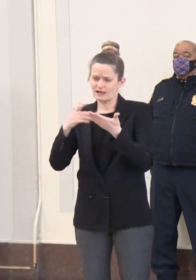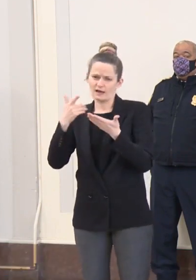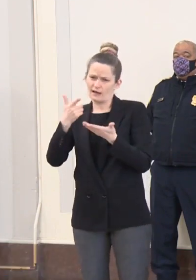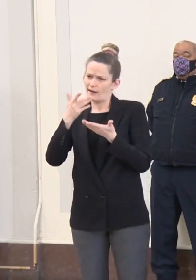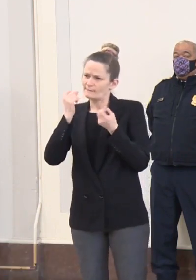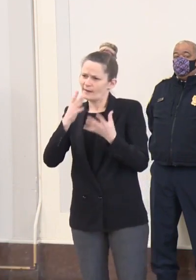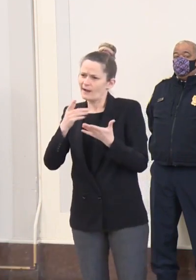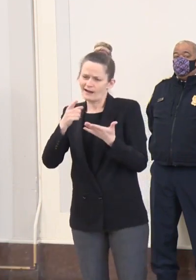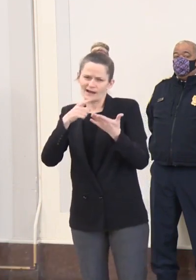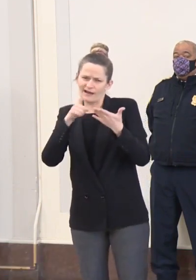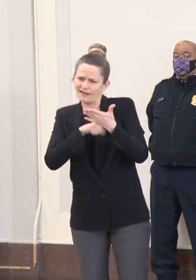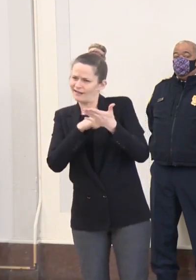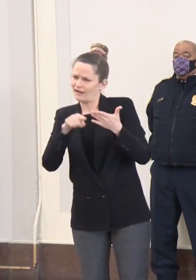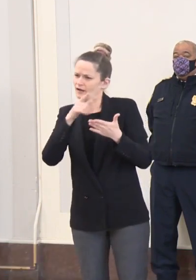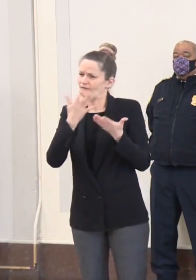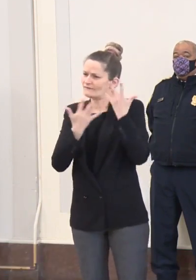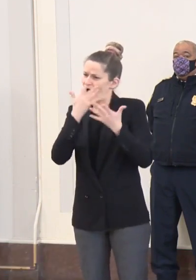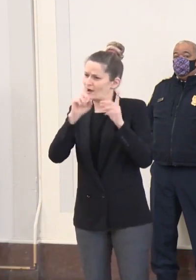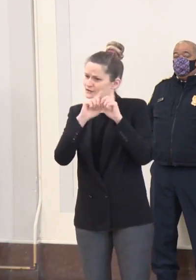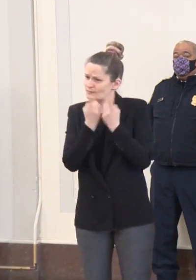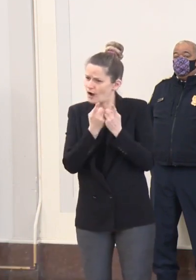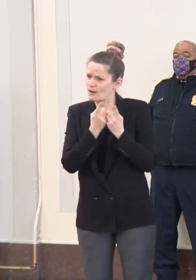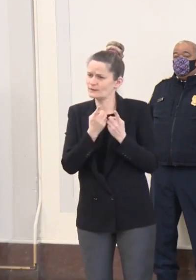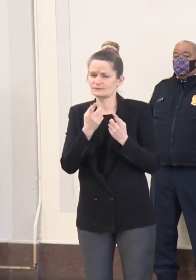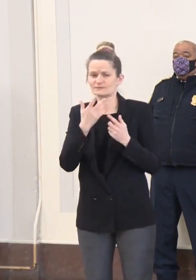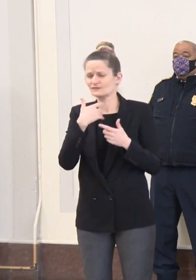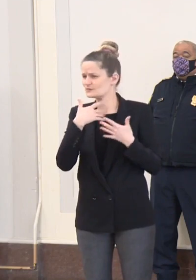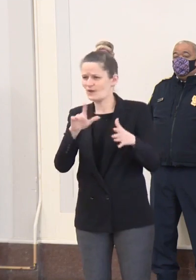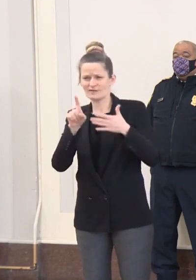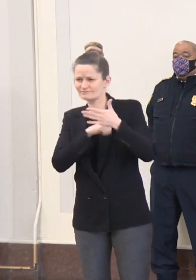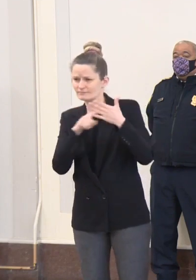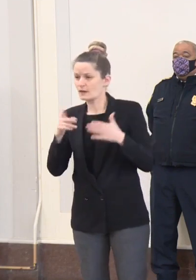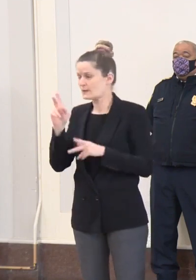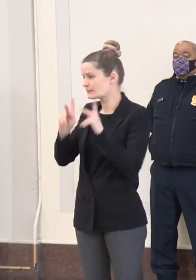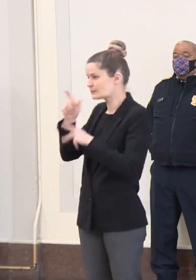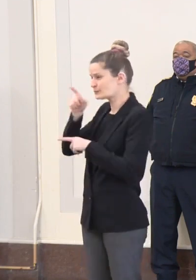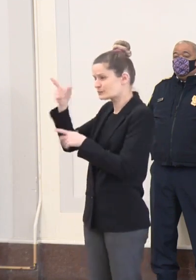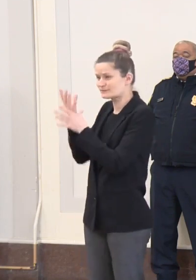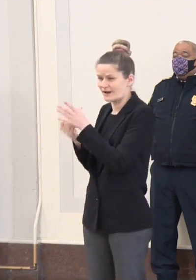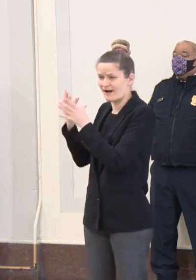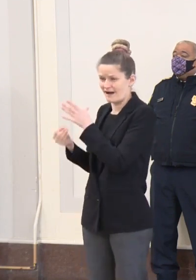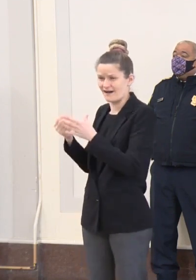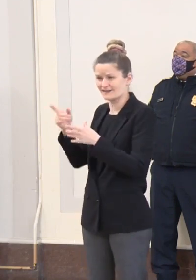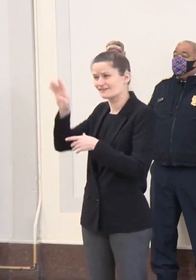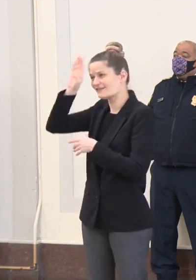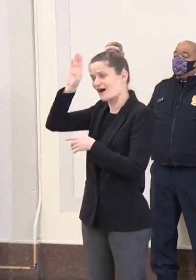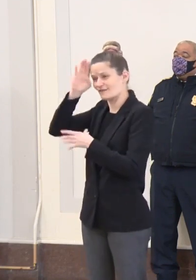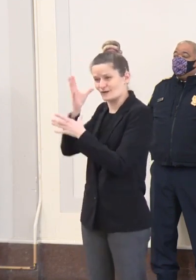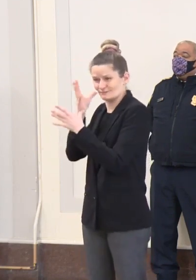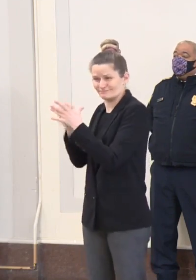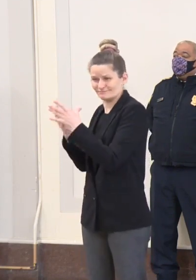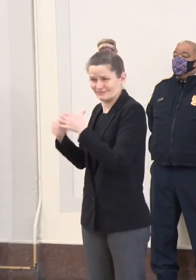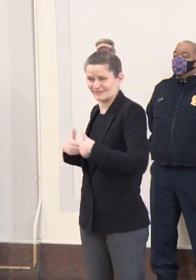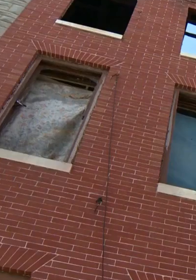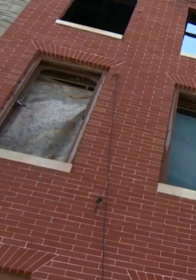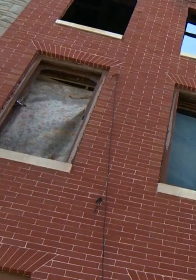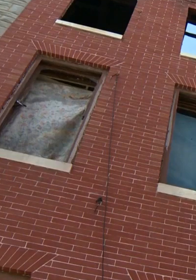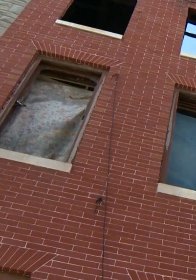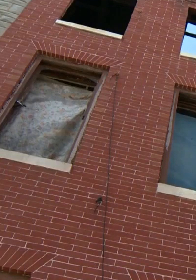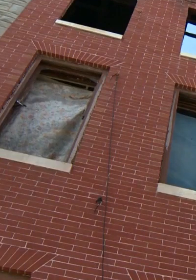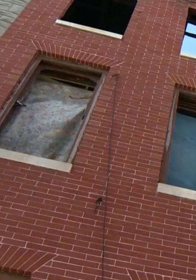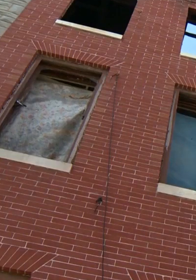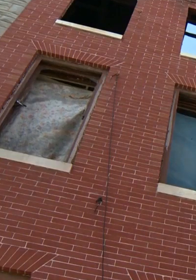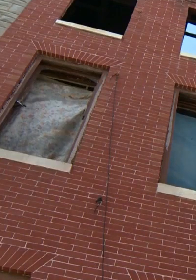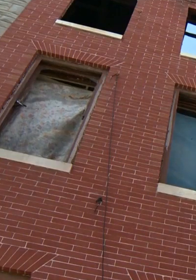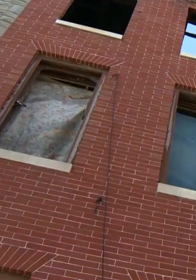last week and the residents who we serve day in and day out who have been dealing with this issue for more than three decades. The